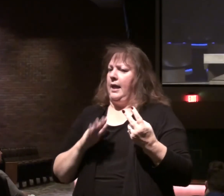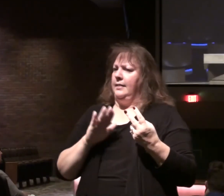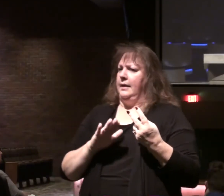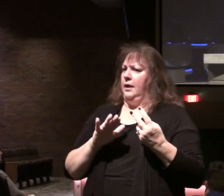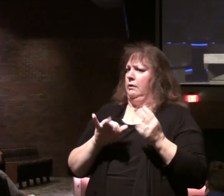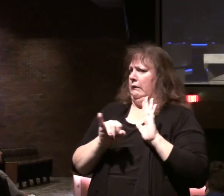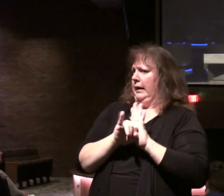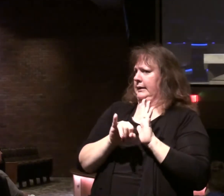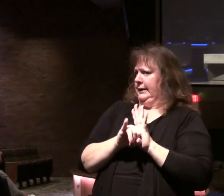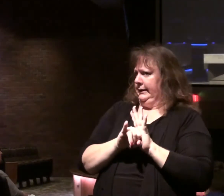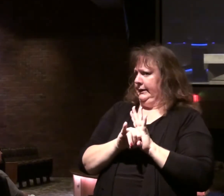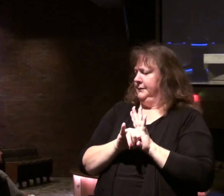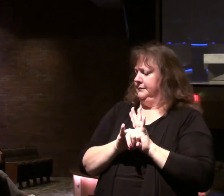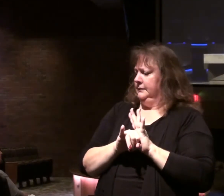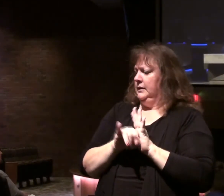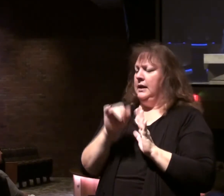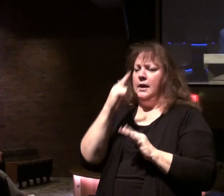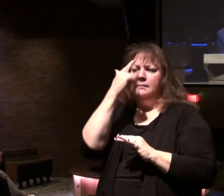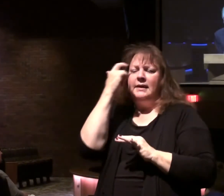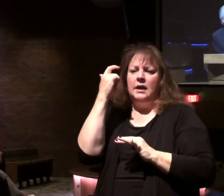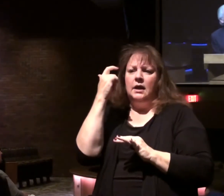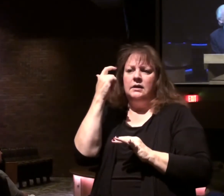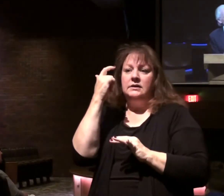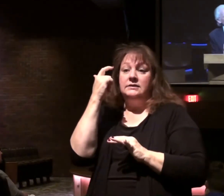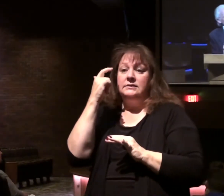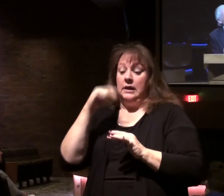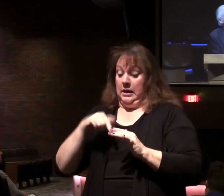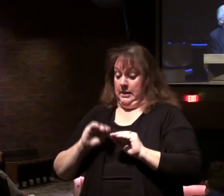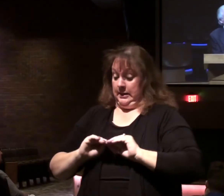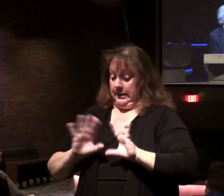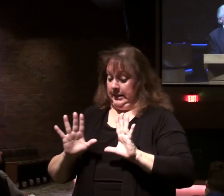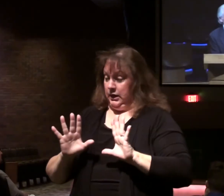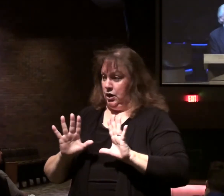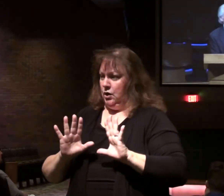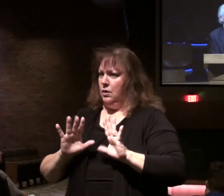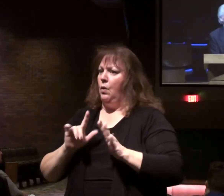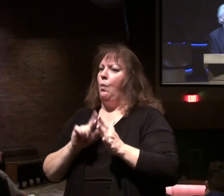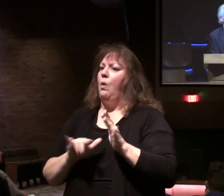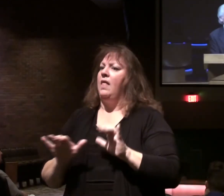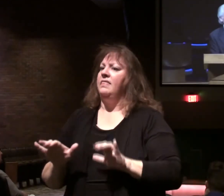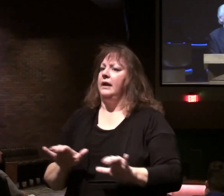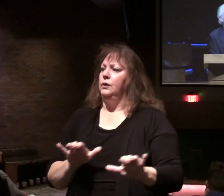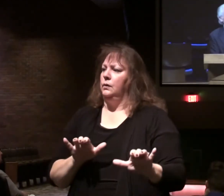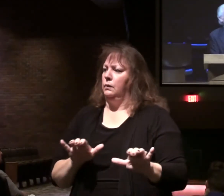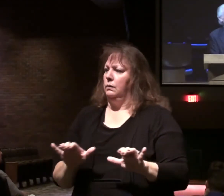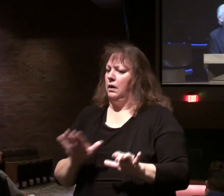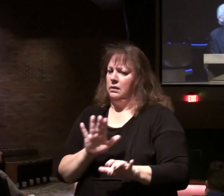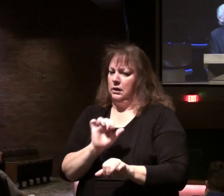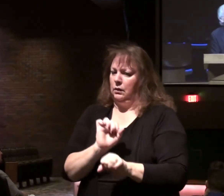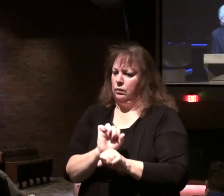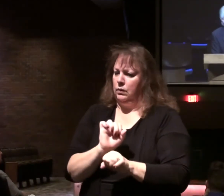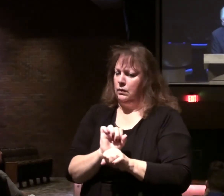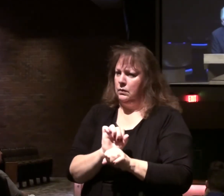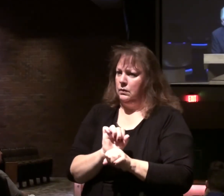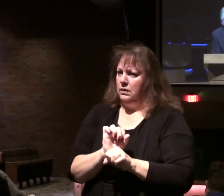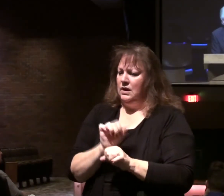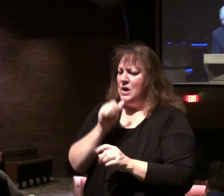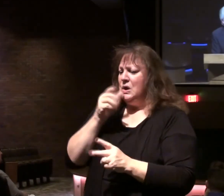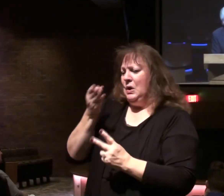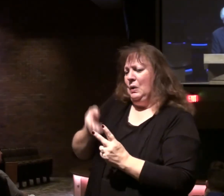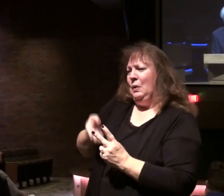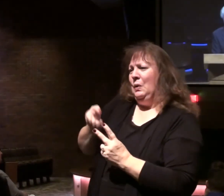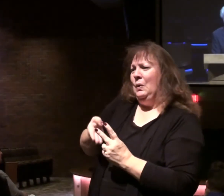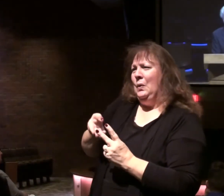their identity. Because what is clear is what their ministry is. Who they are